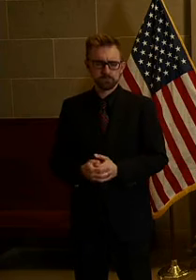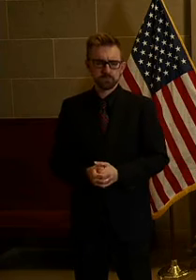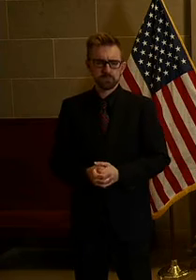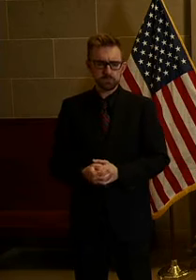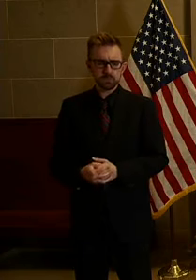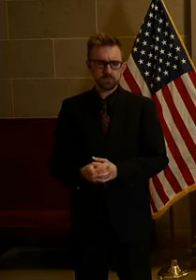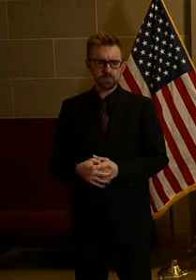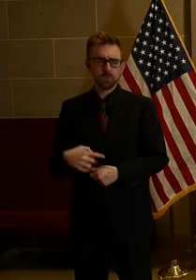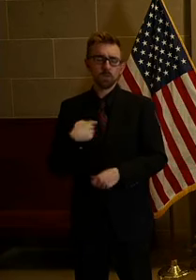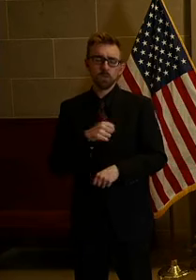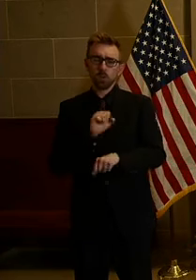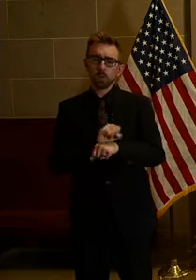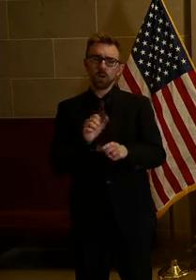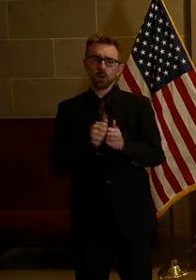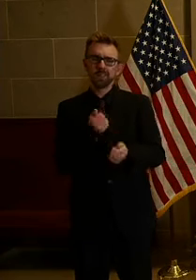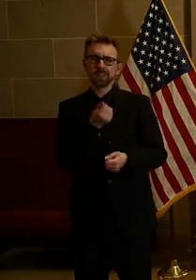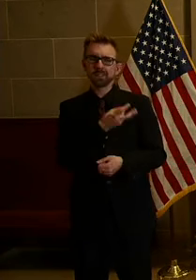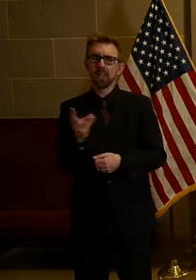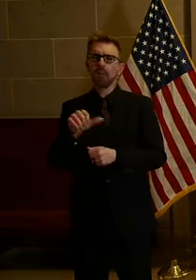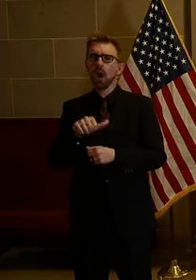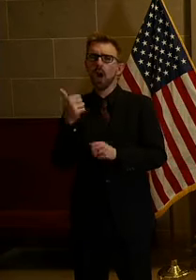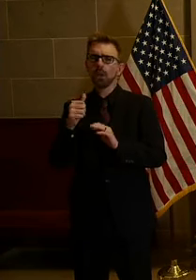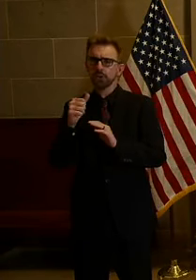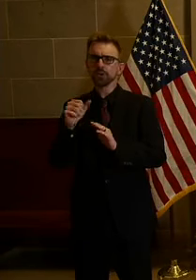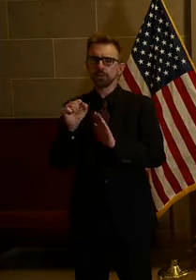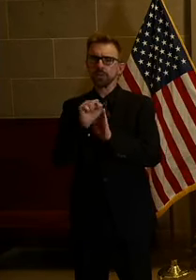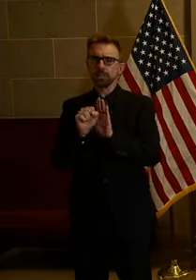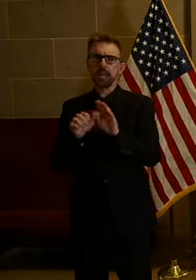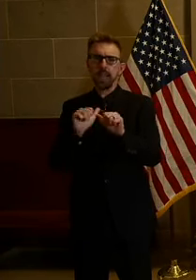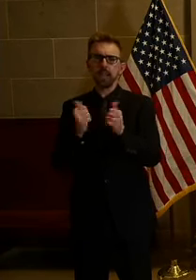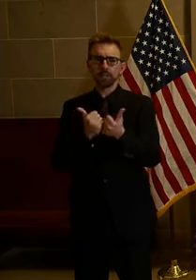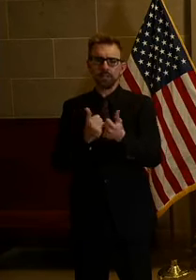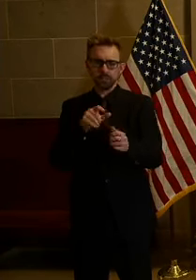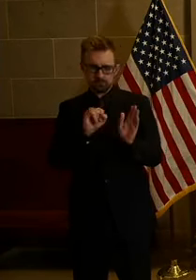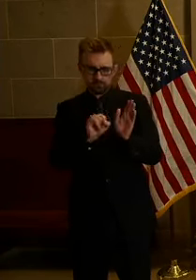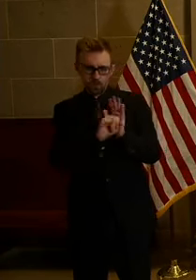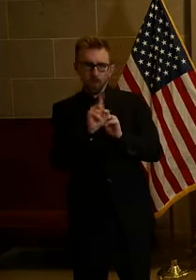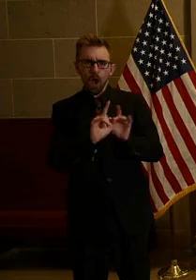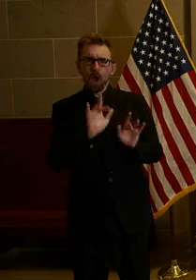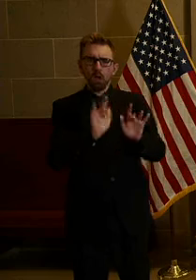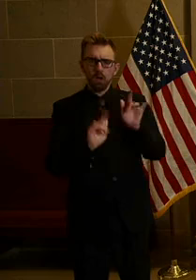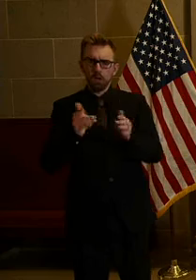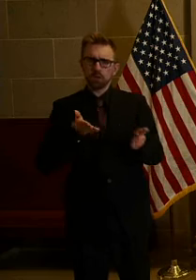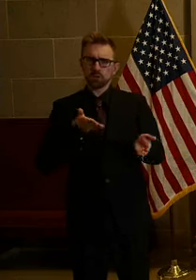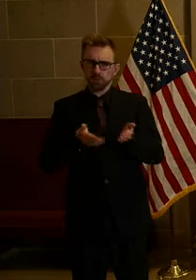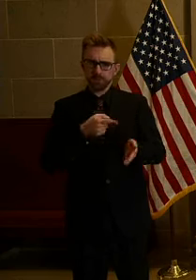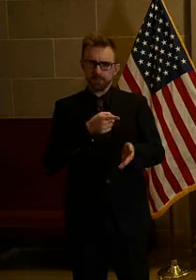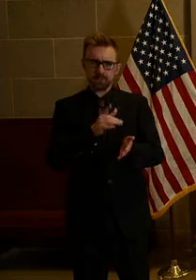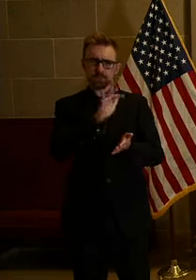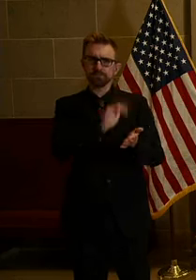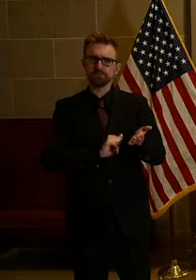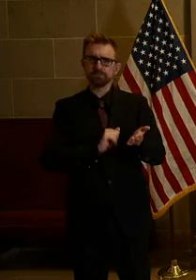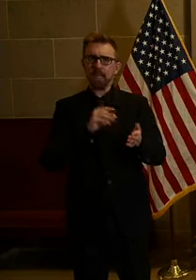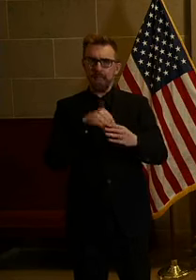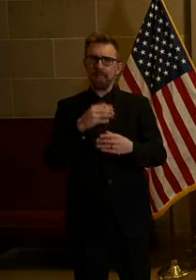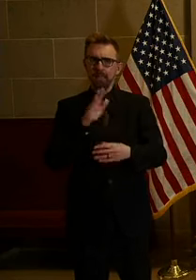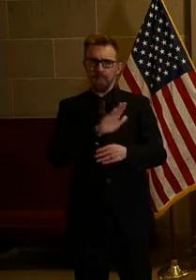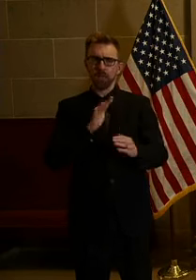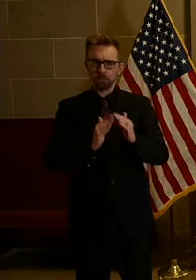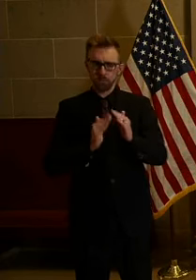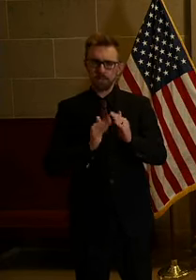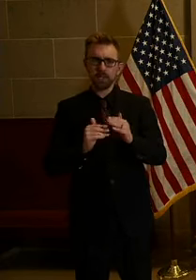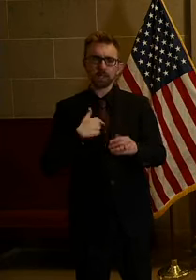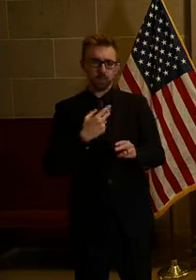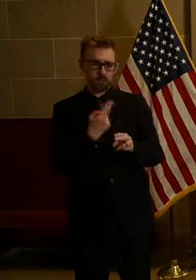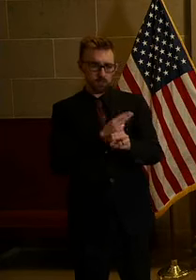We are working with several other state agencies to identify child care gaps that may exist in Missouri communities and will use this